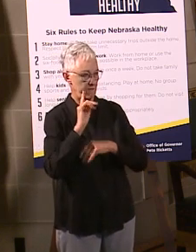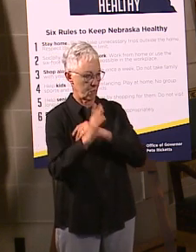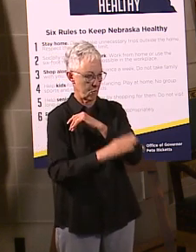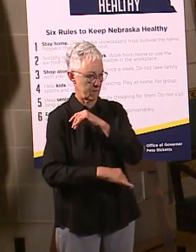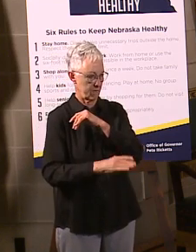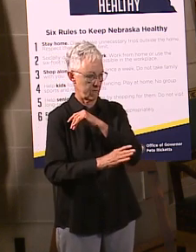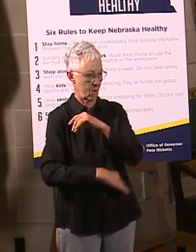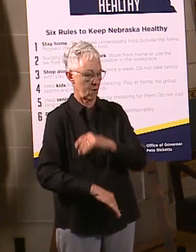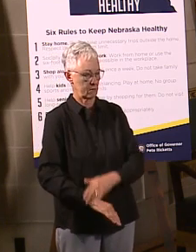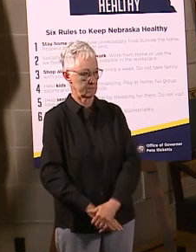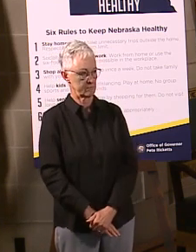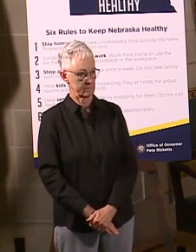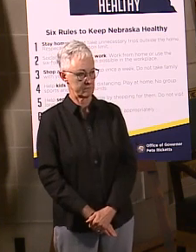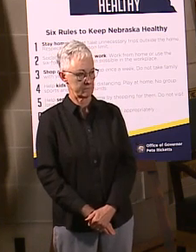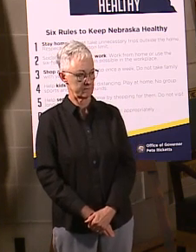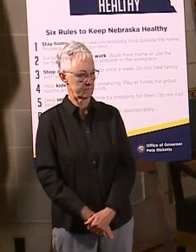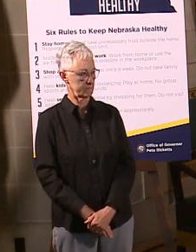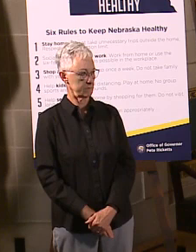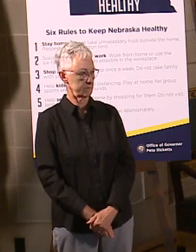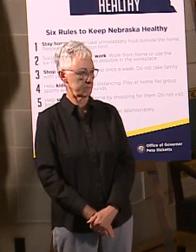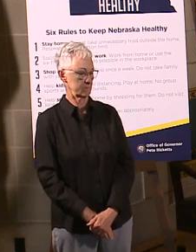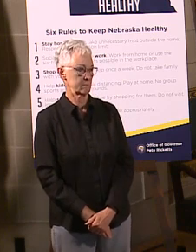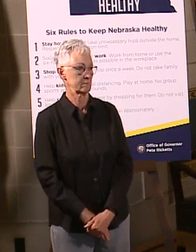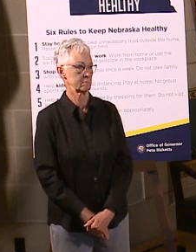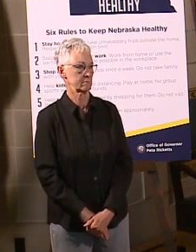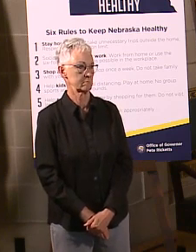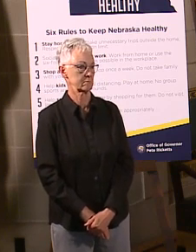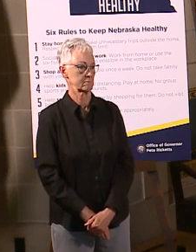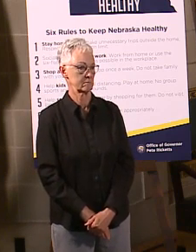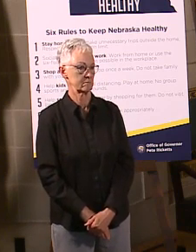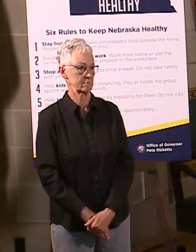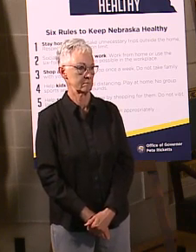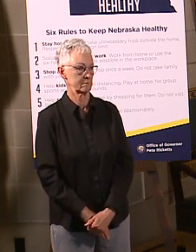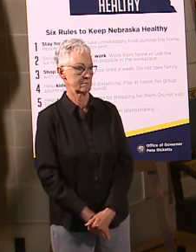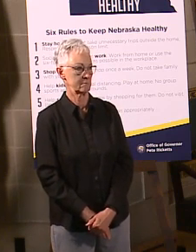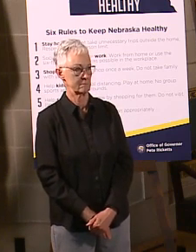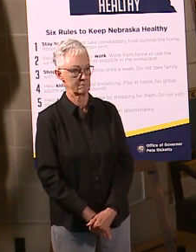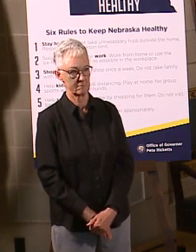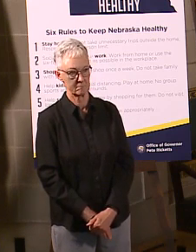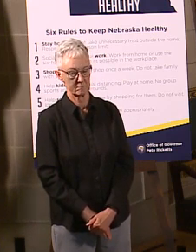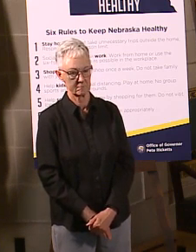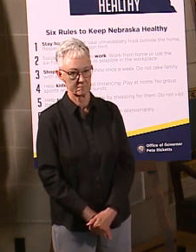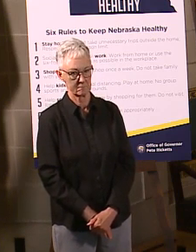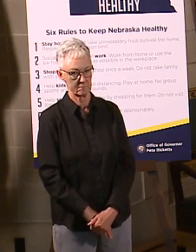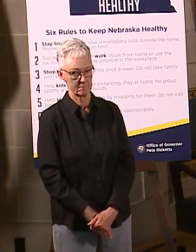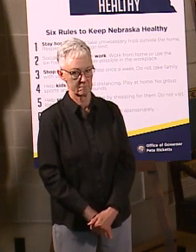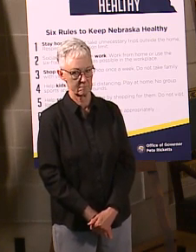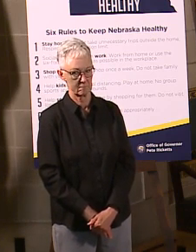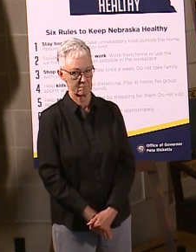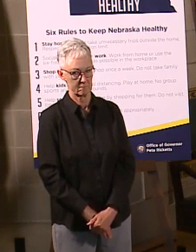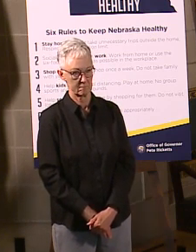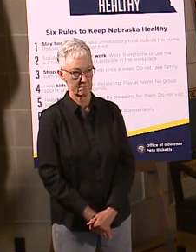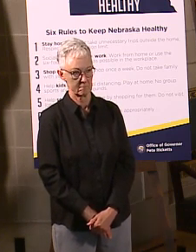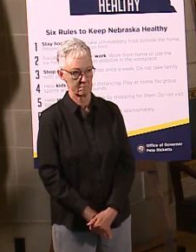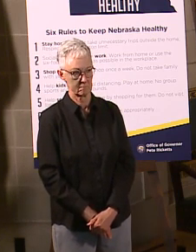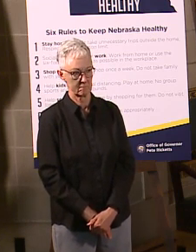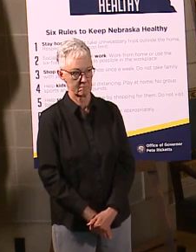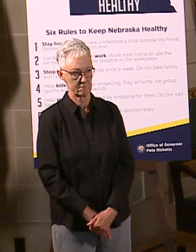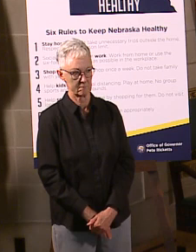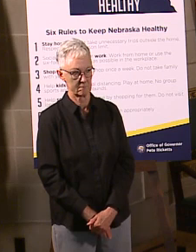just wants to know, do you think that meat processing plants should be releasing their own numbers to keep